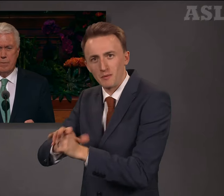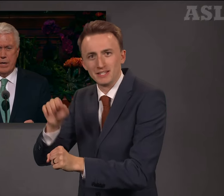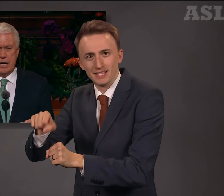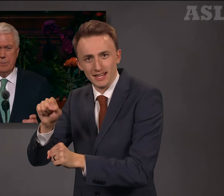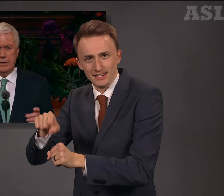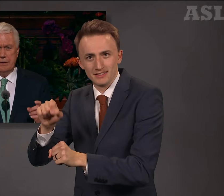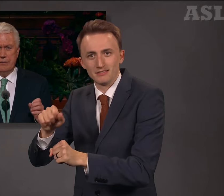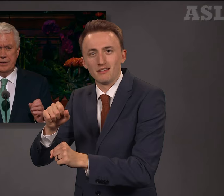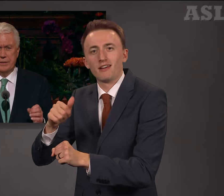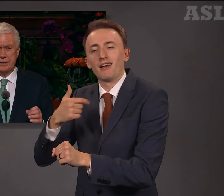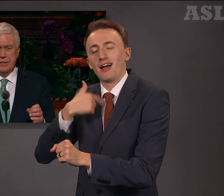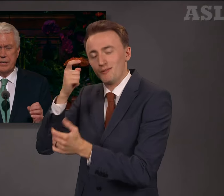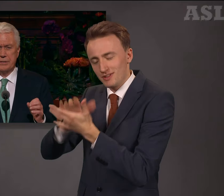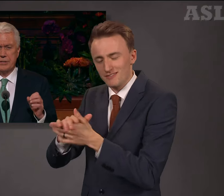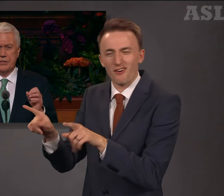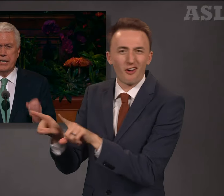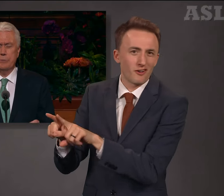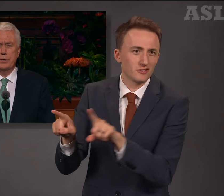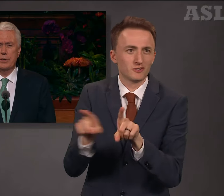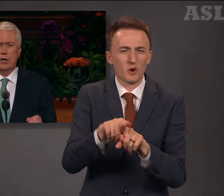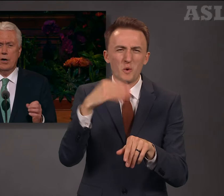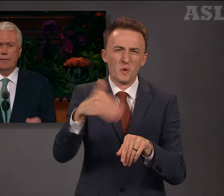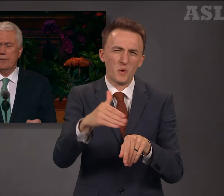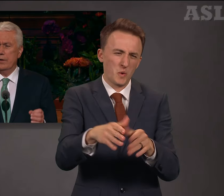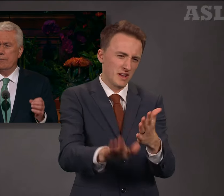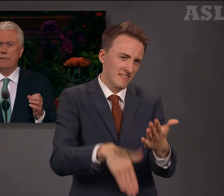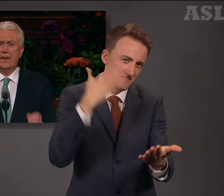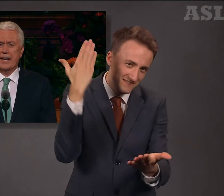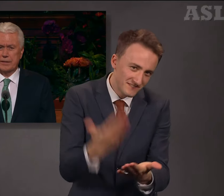I believe it is a statement of fact.